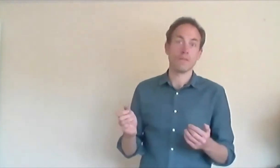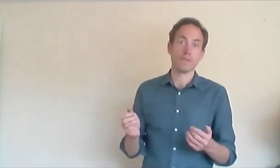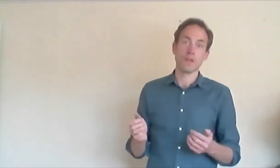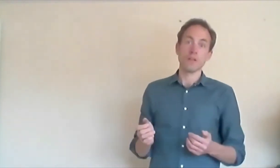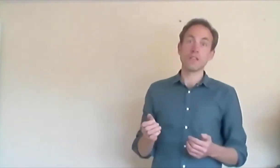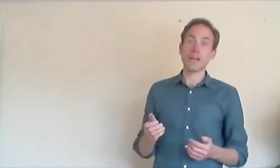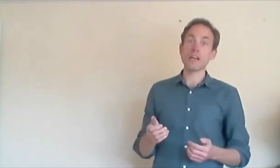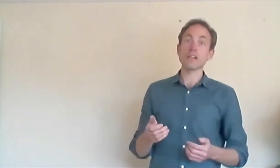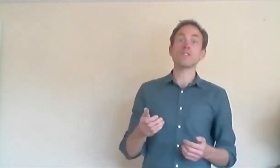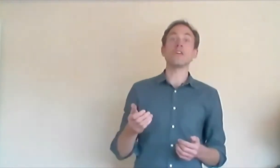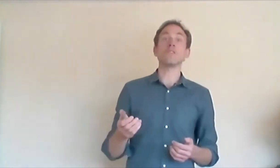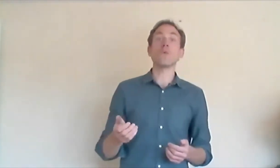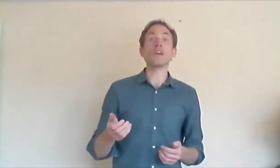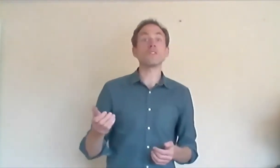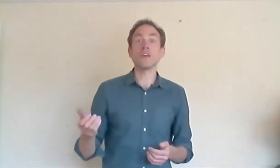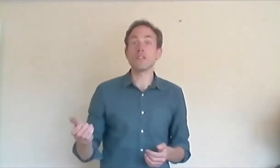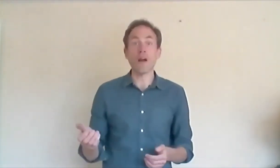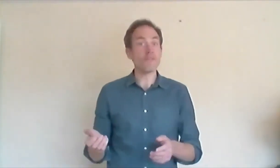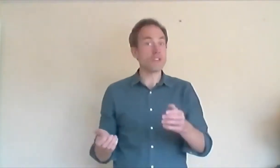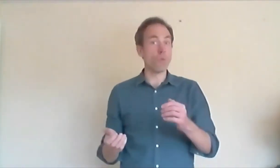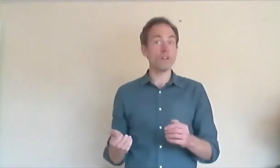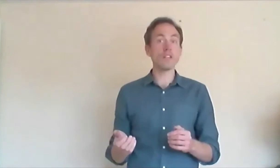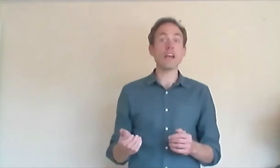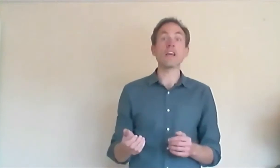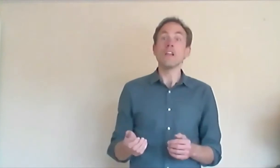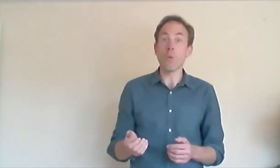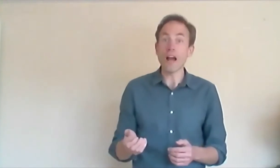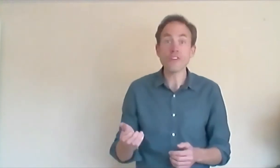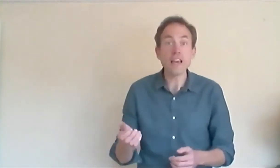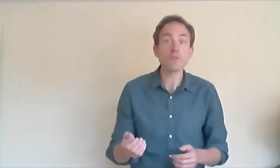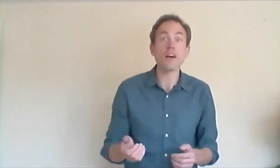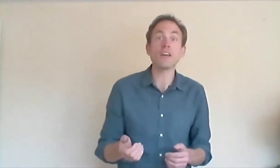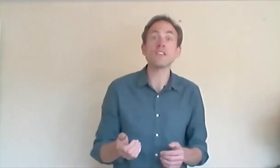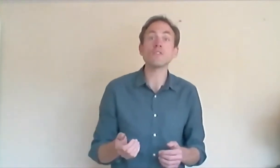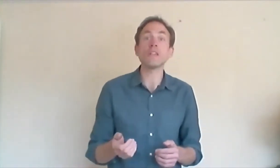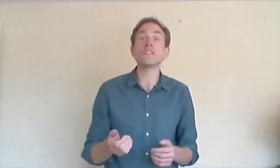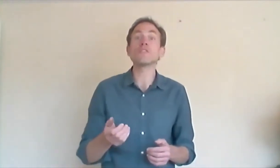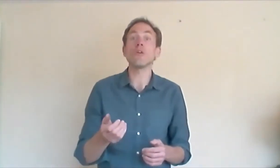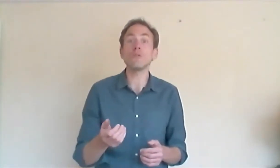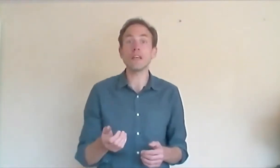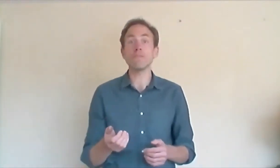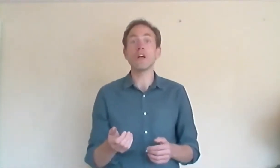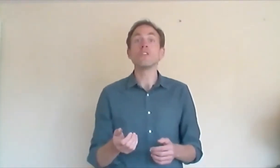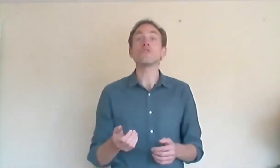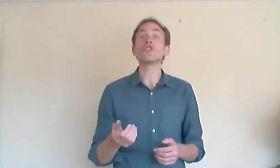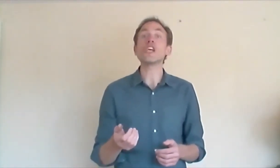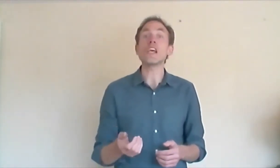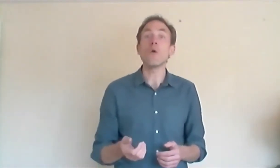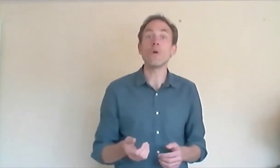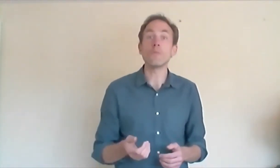Well, days turned to weeks, turned to months, and one day, the wife came to her husband and told him that she was